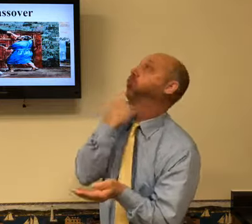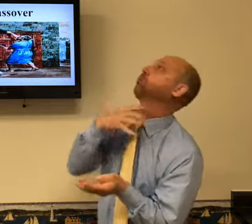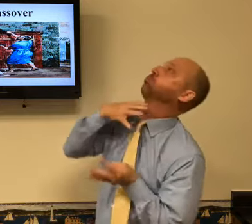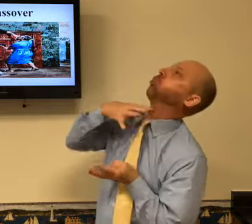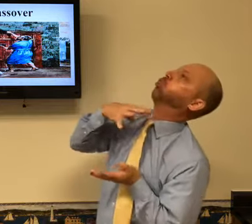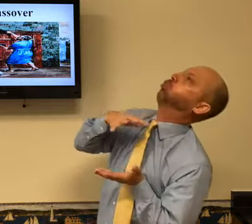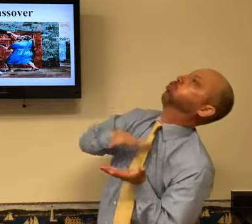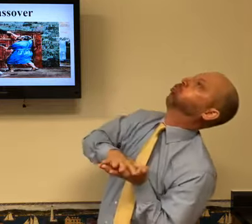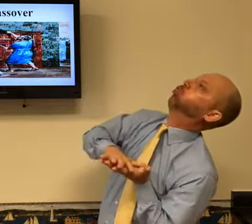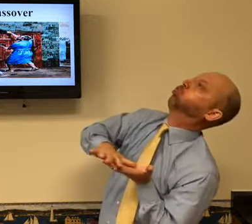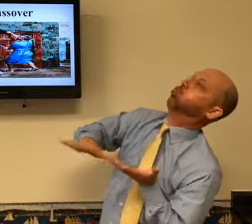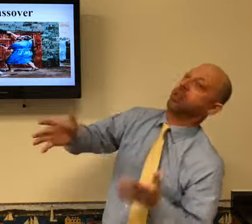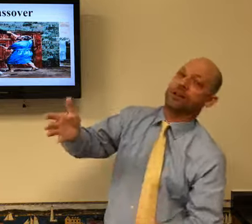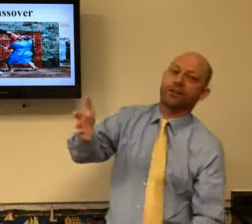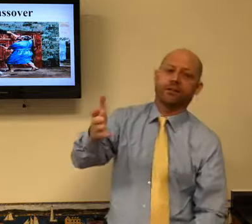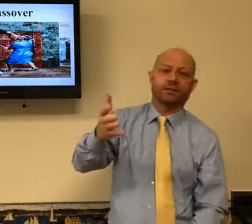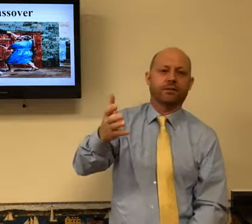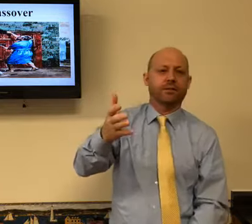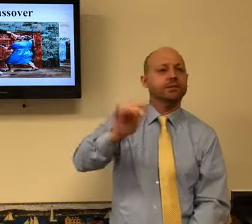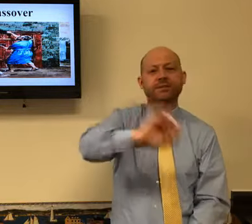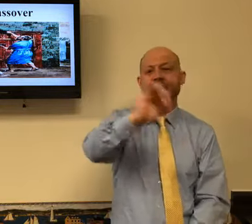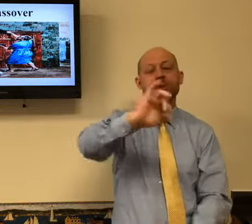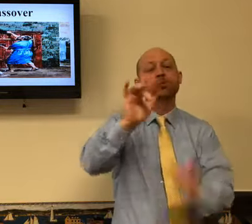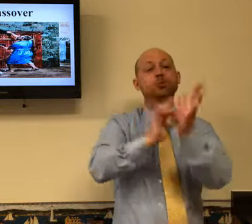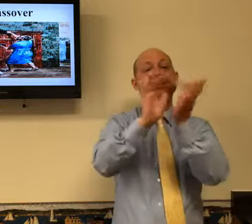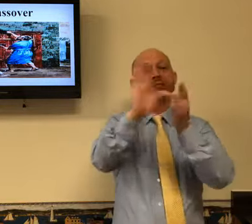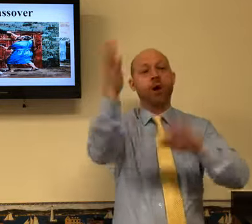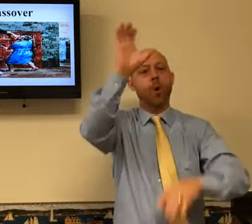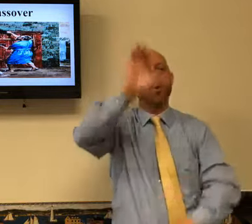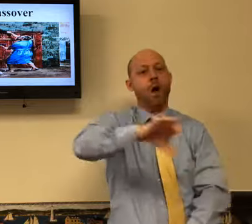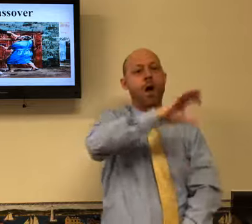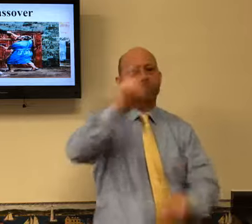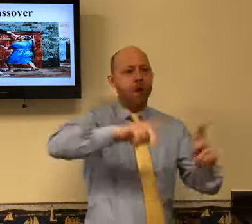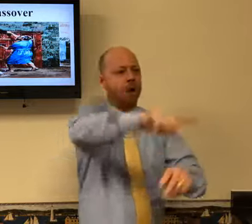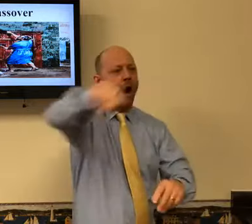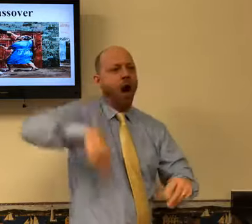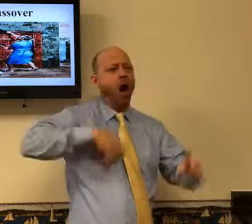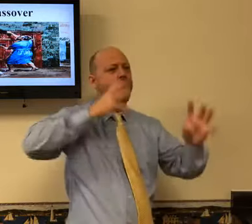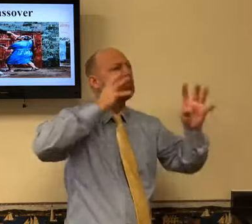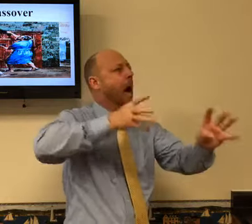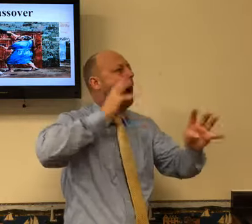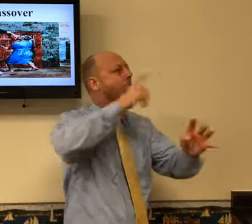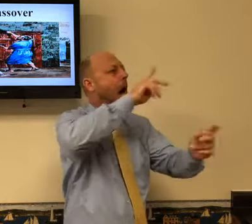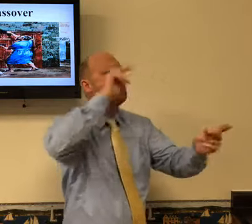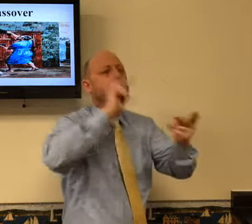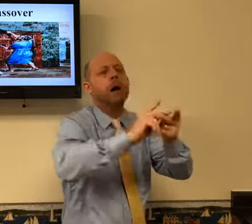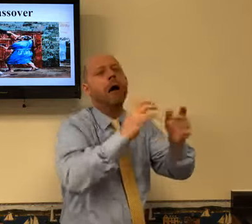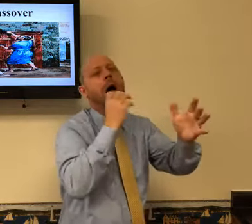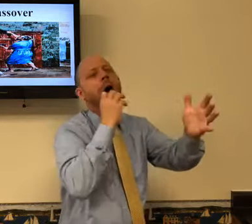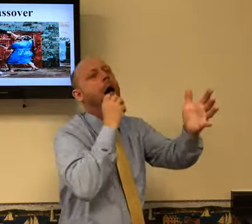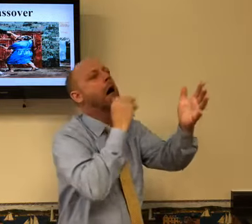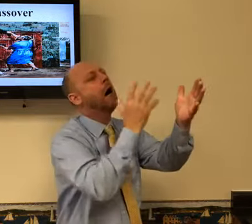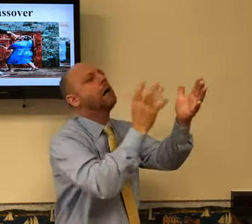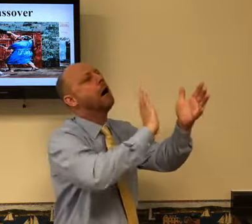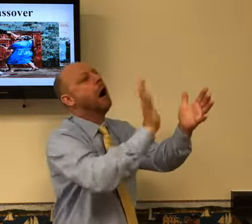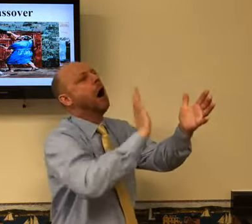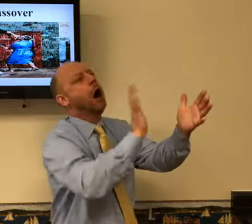poor little lamb. And then he's killed and the blood is shed. That's the same Jesus. He was innocent. He died on the cross. There were some that